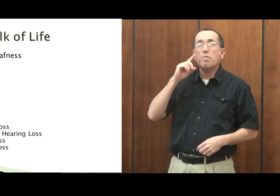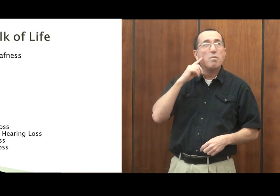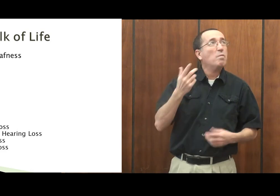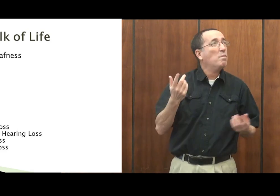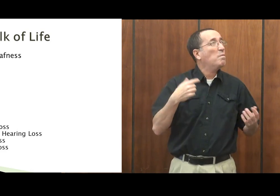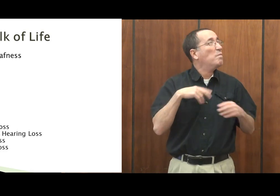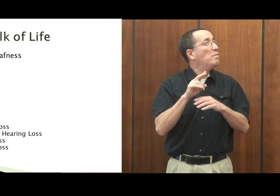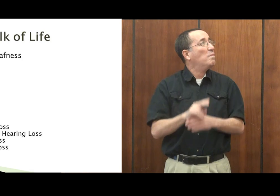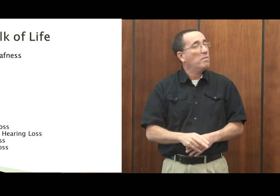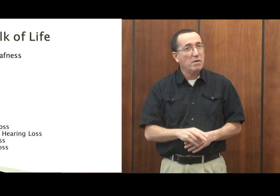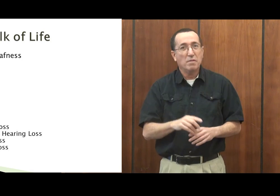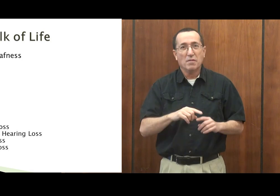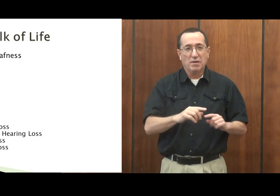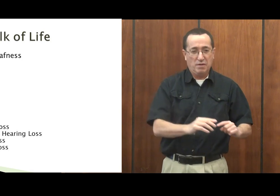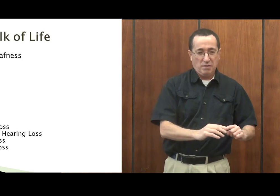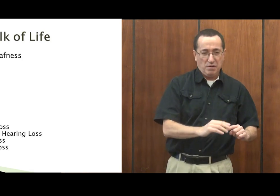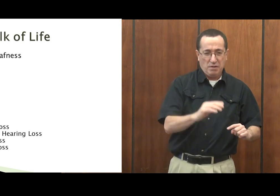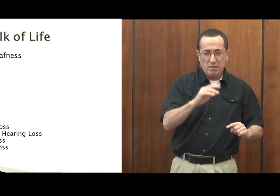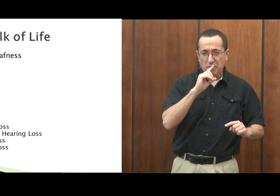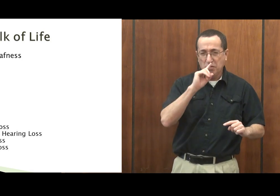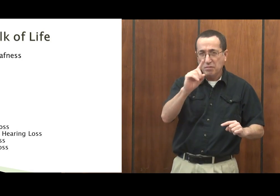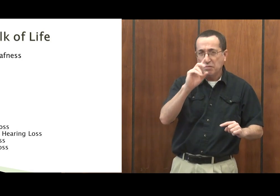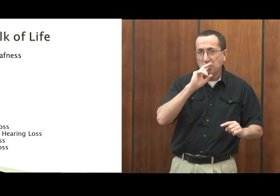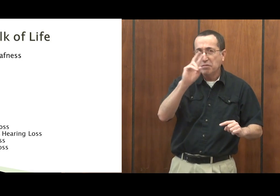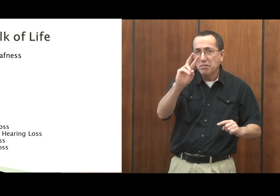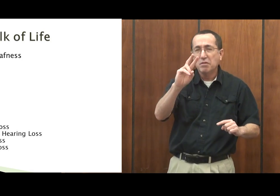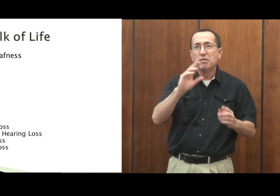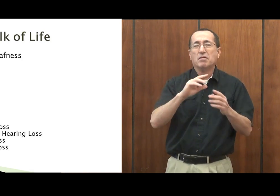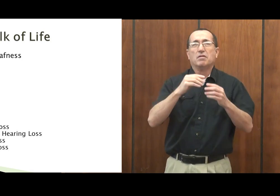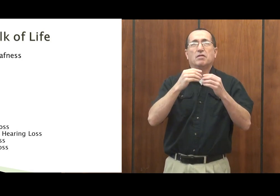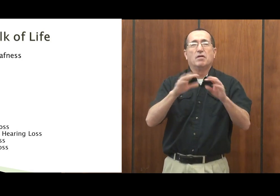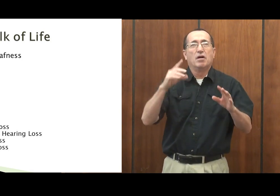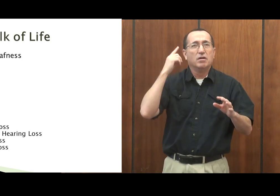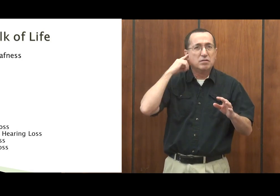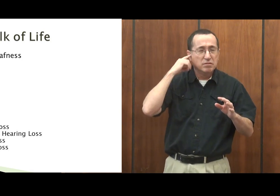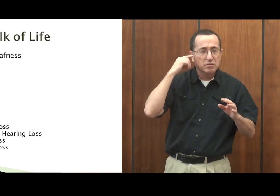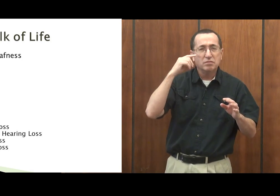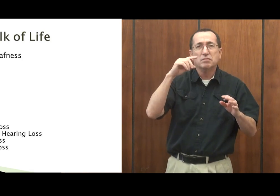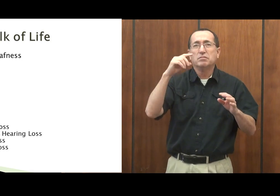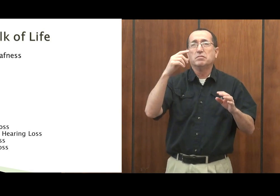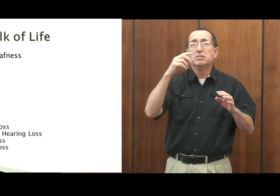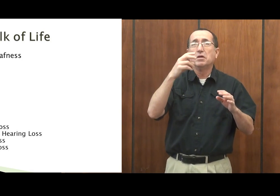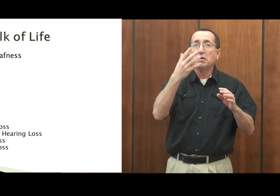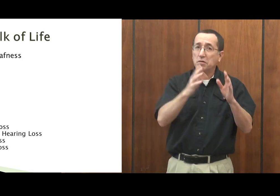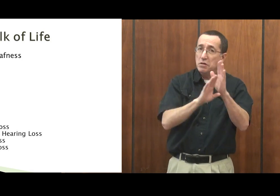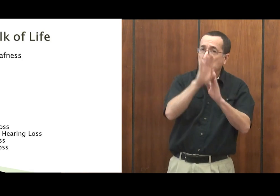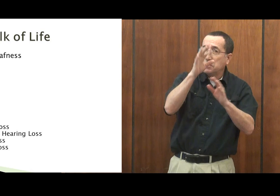If you were born deaf, it's nothing to it. You're used to it. At age one or two, when you start losing your hearing,